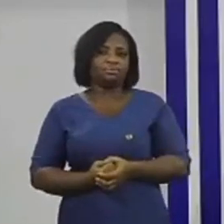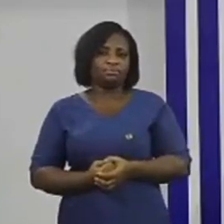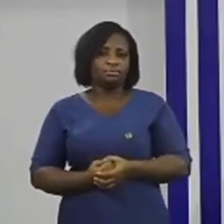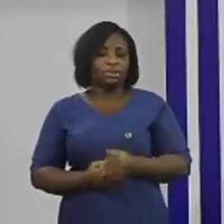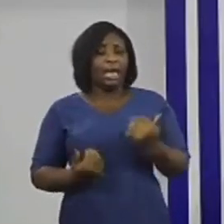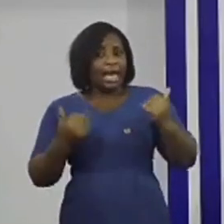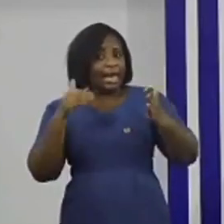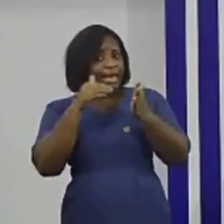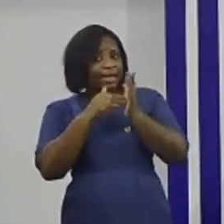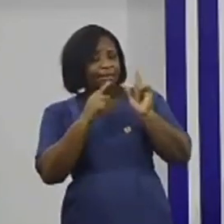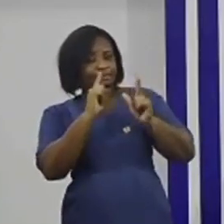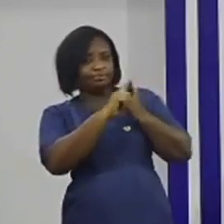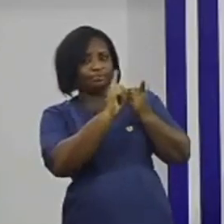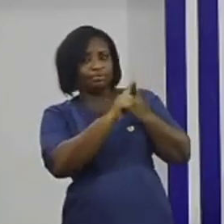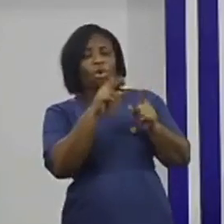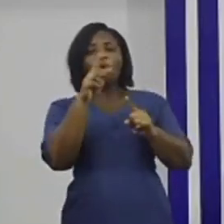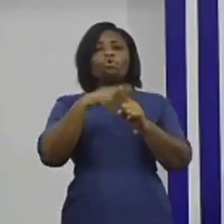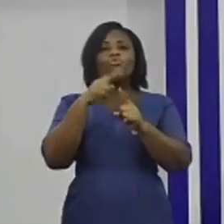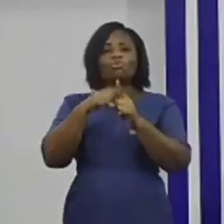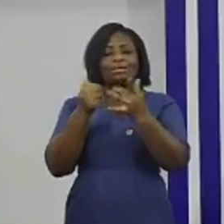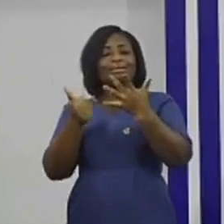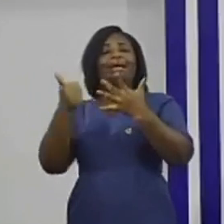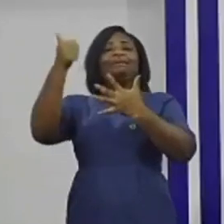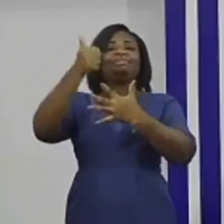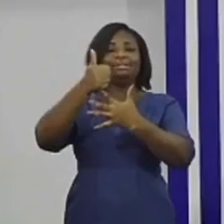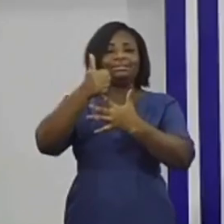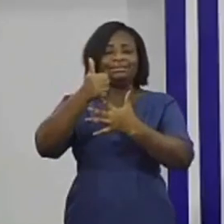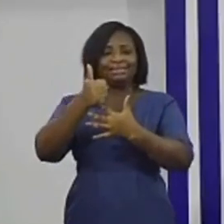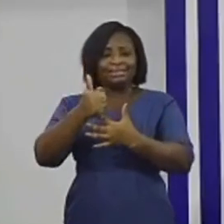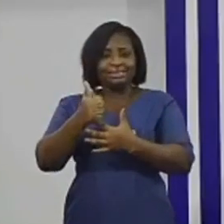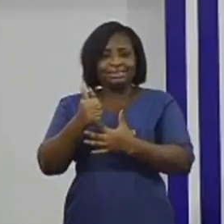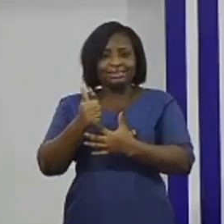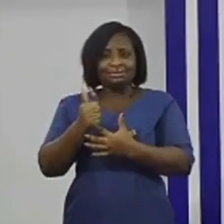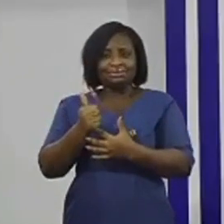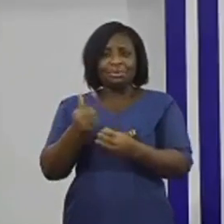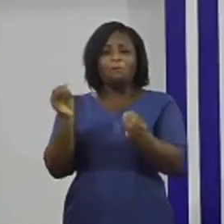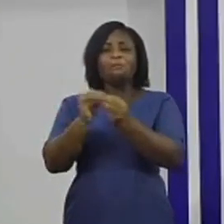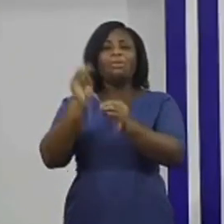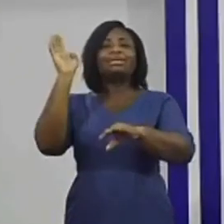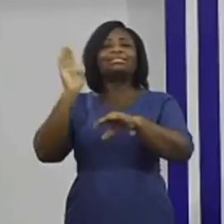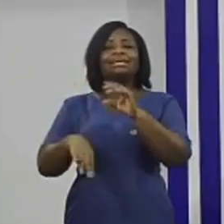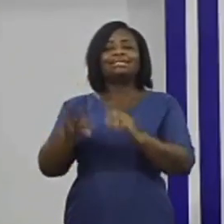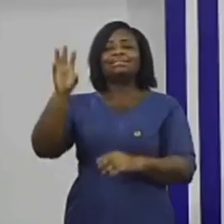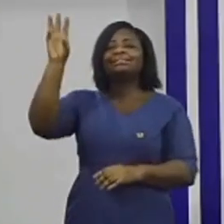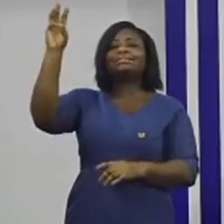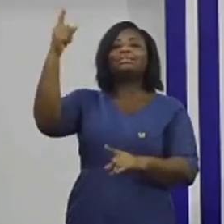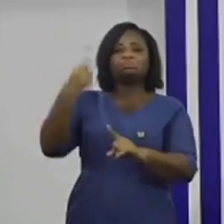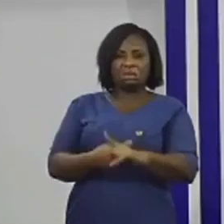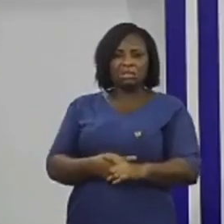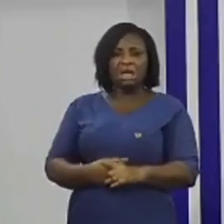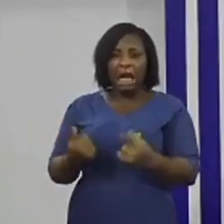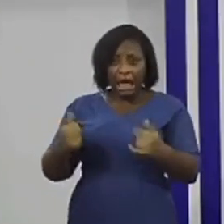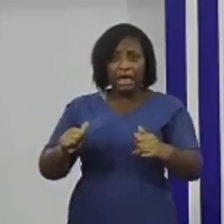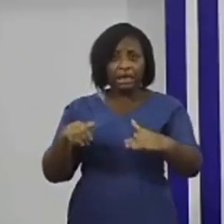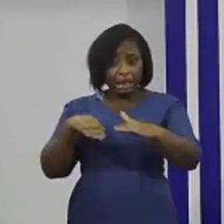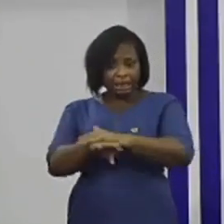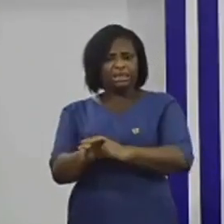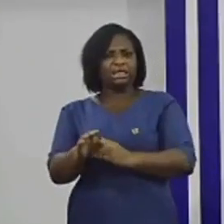B. Rent advanced exceeding six months could land you in jail